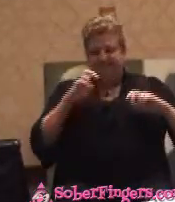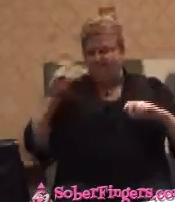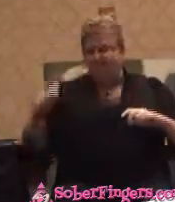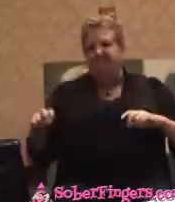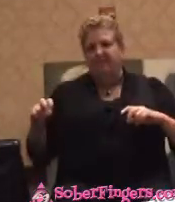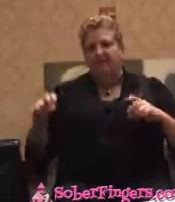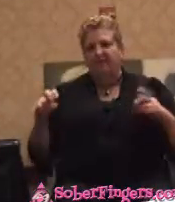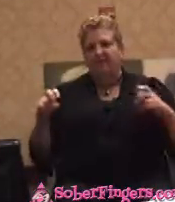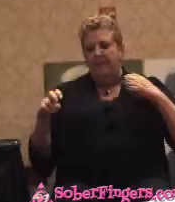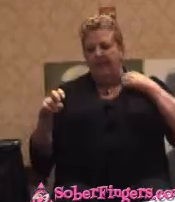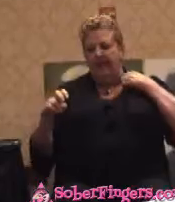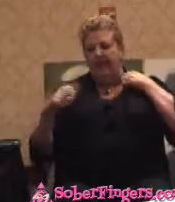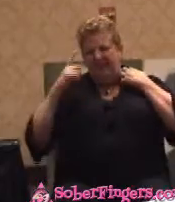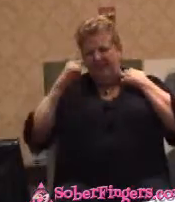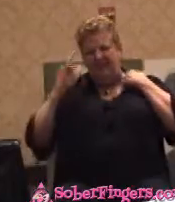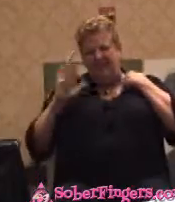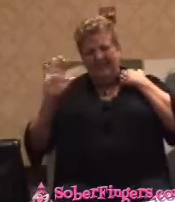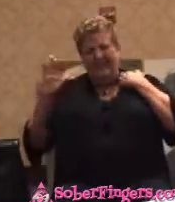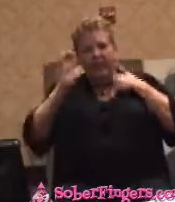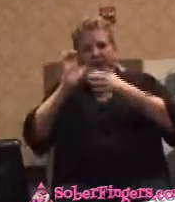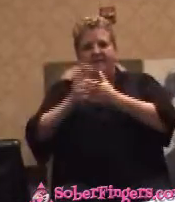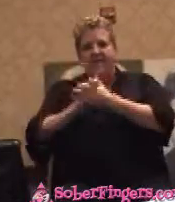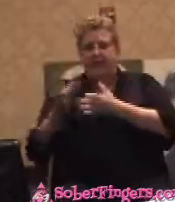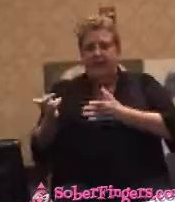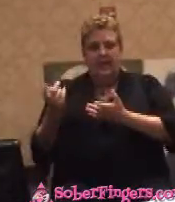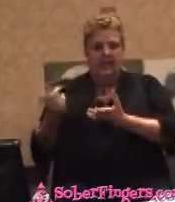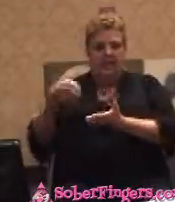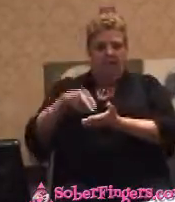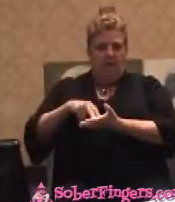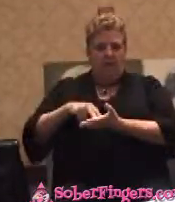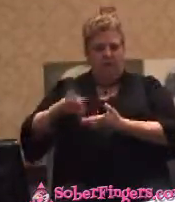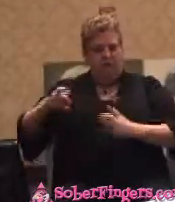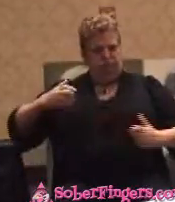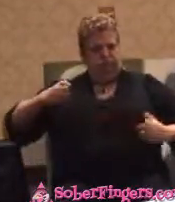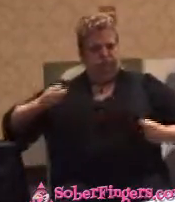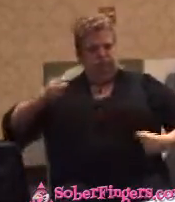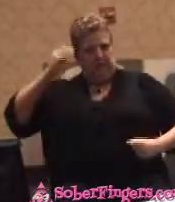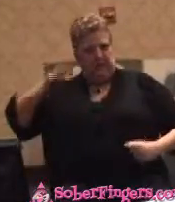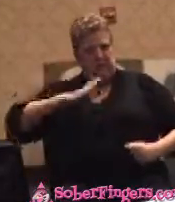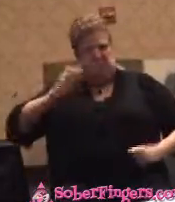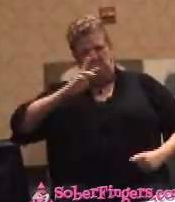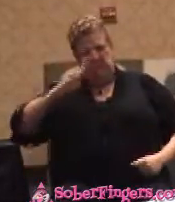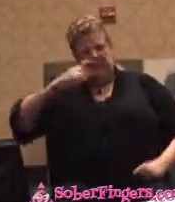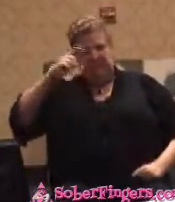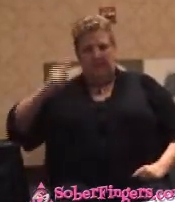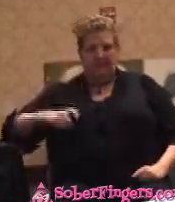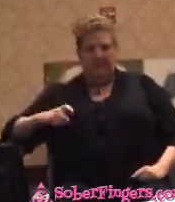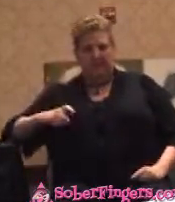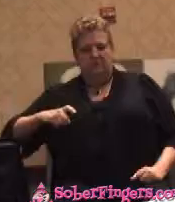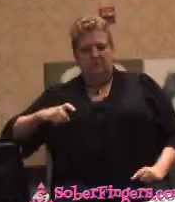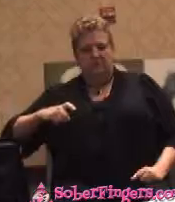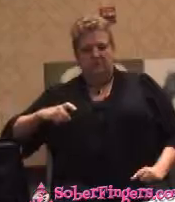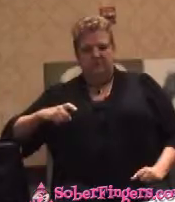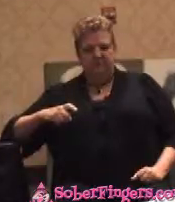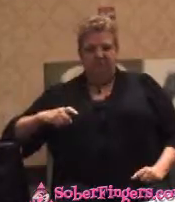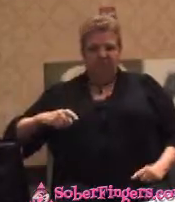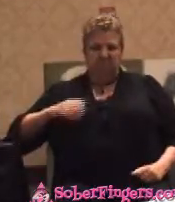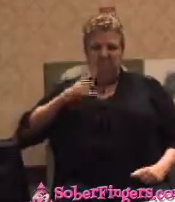was his wife. And he got up, and he was a big old boy. West Texas, wearing rabies and jeans,